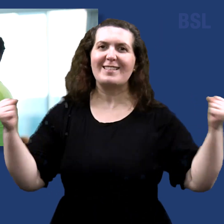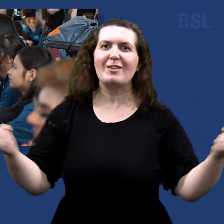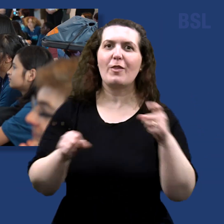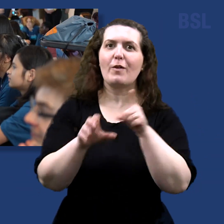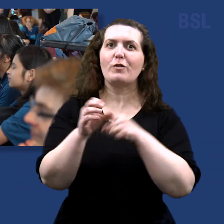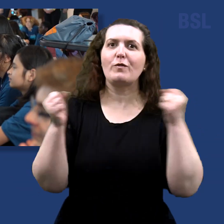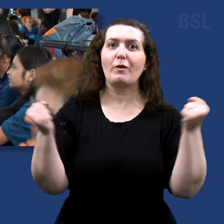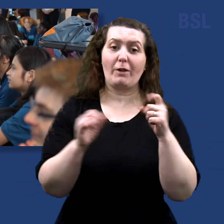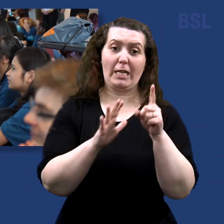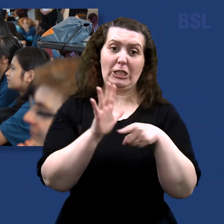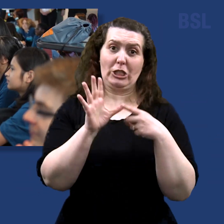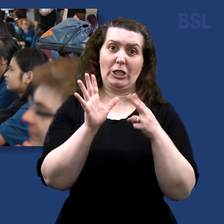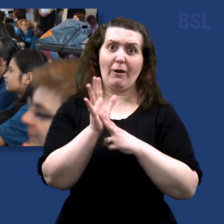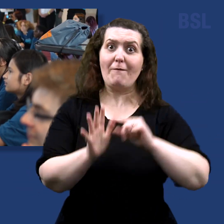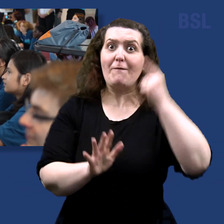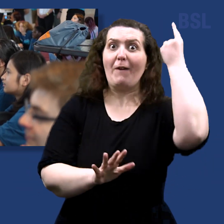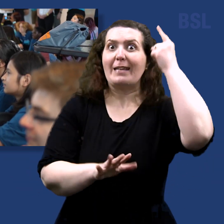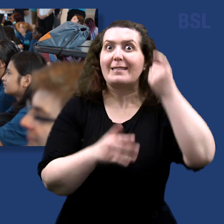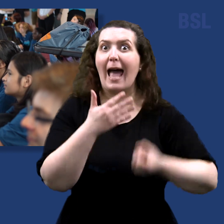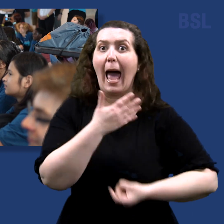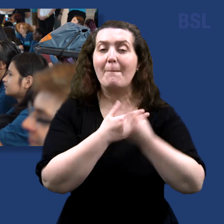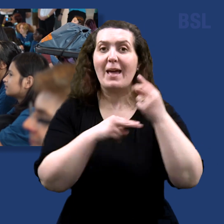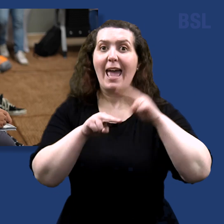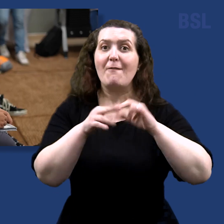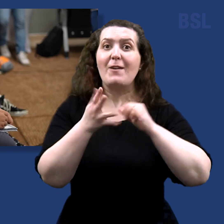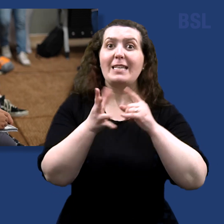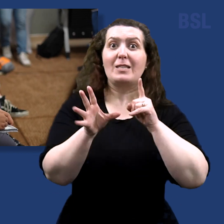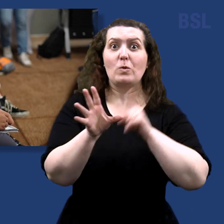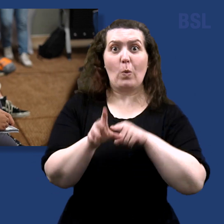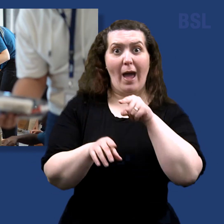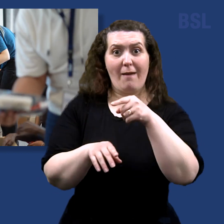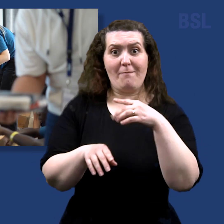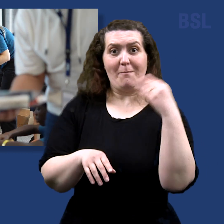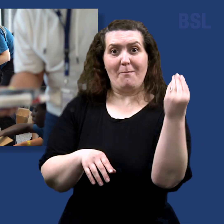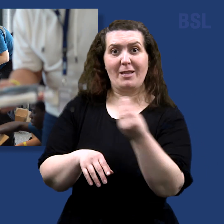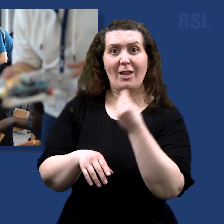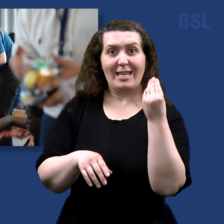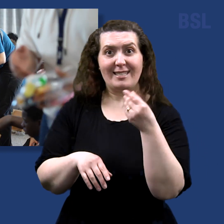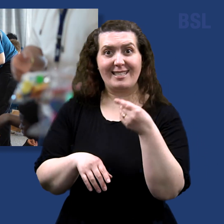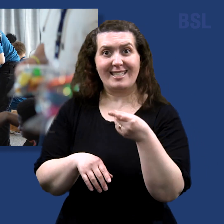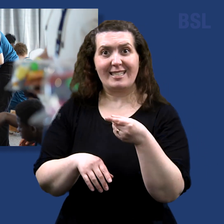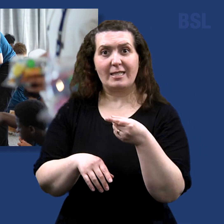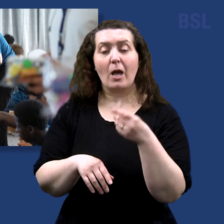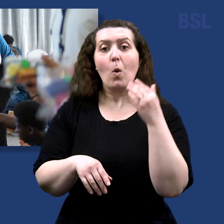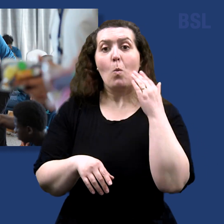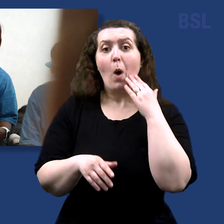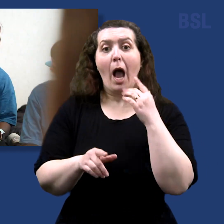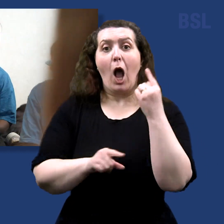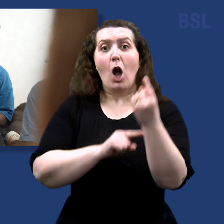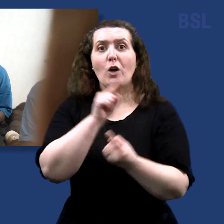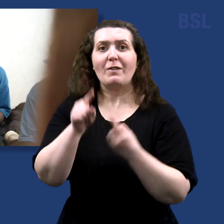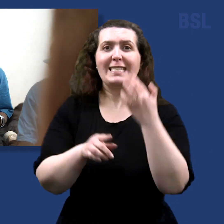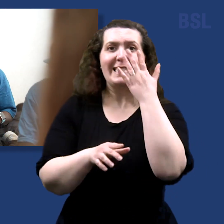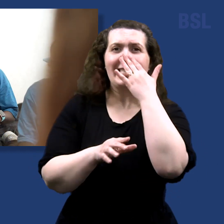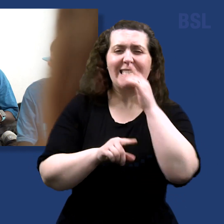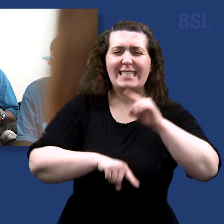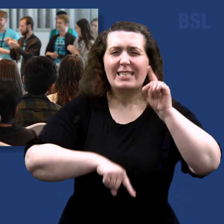first time an FSY conference was held in the Middle East. During the conference, teens participated in a variety of activities